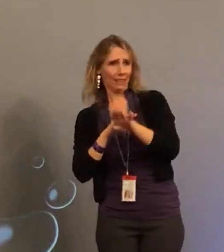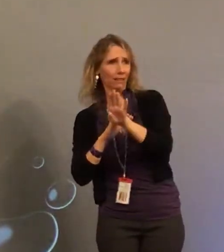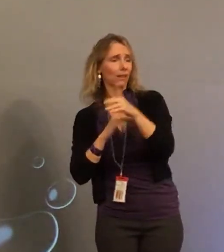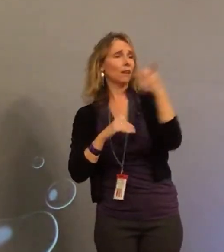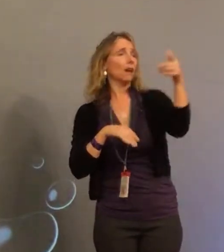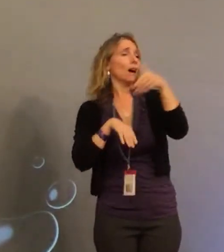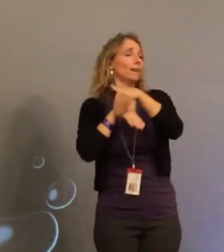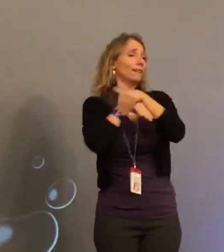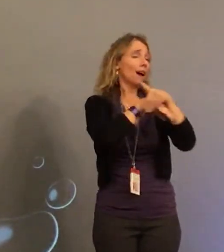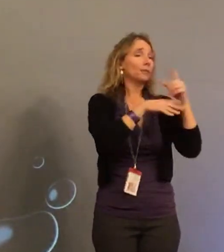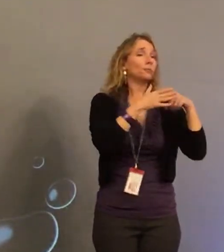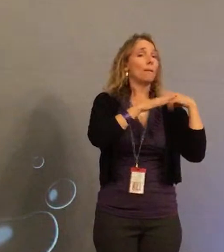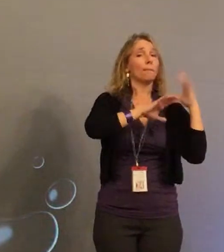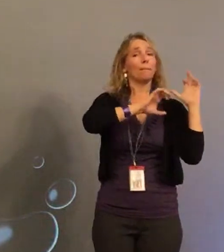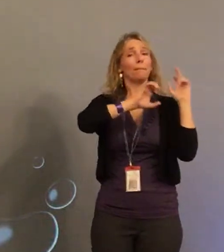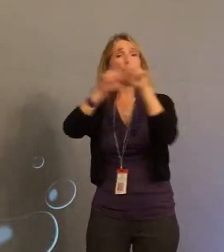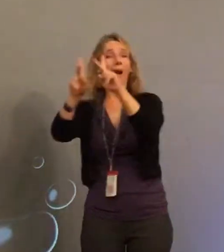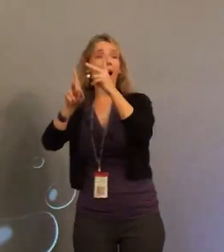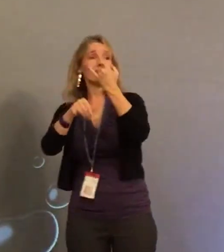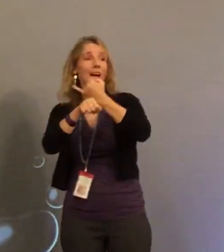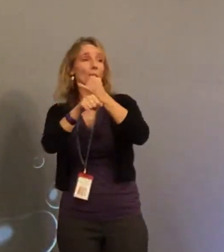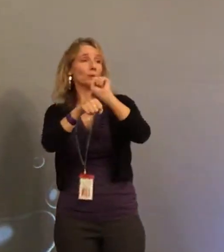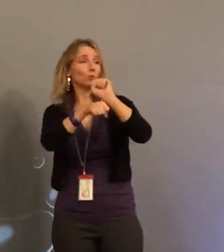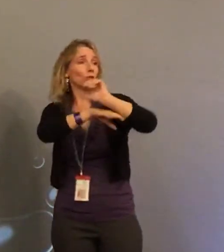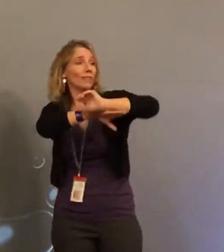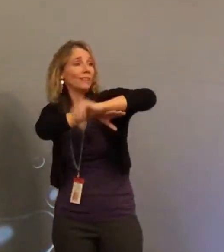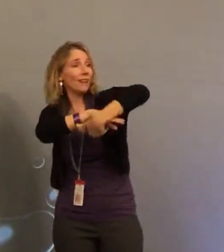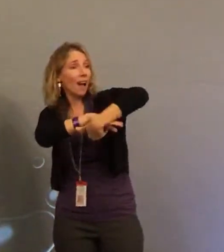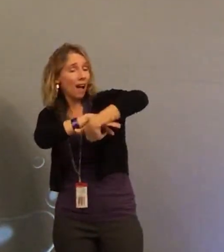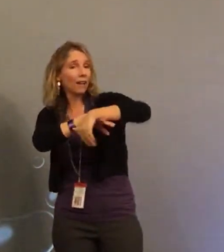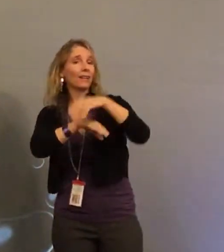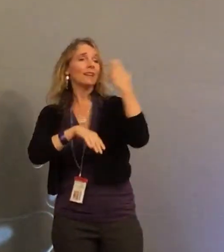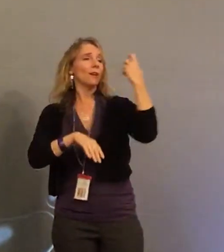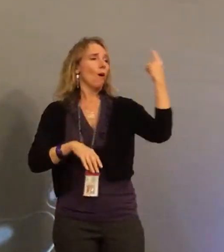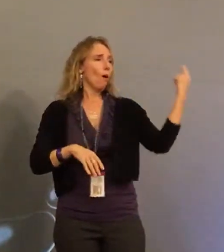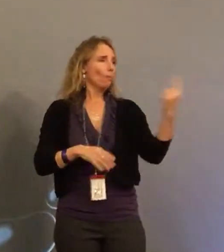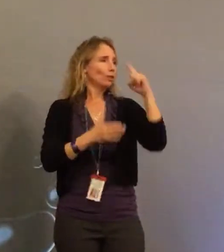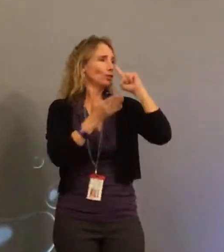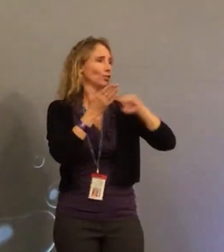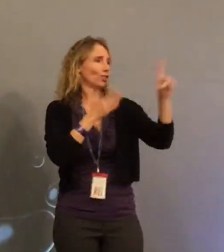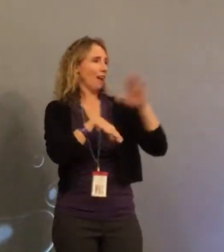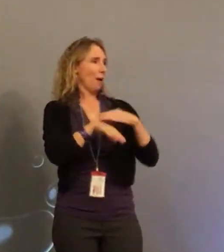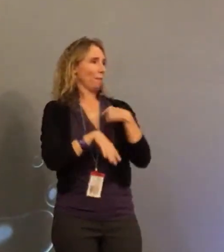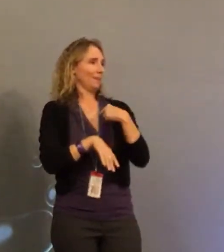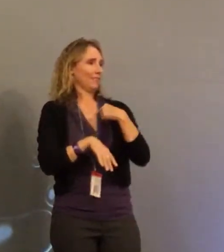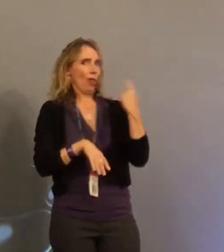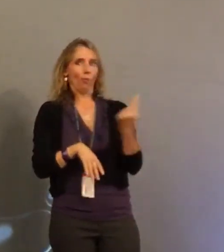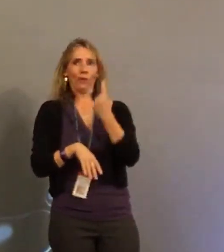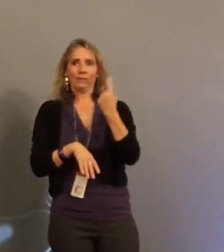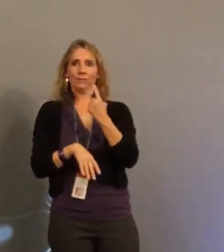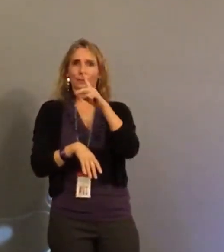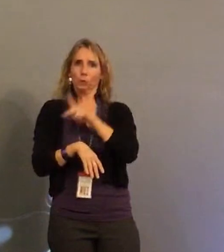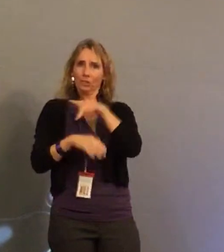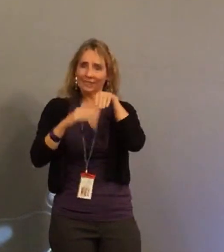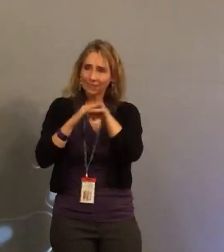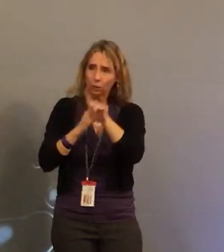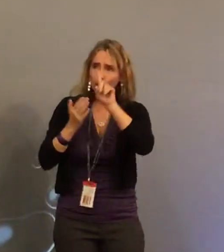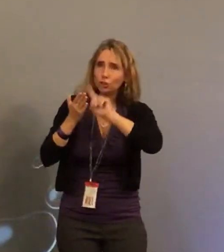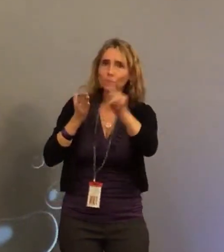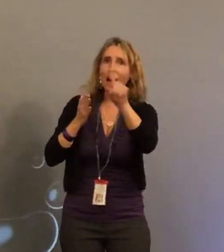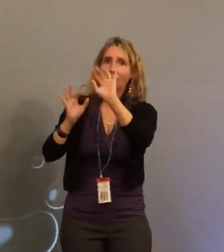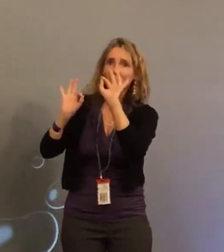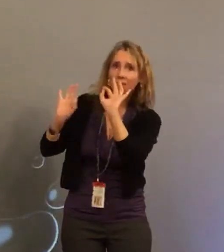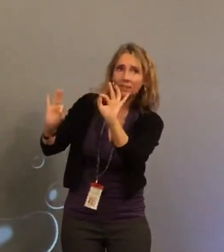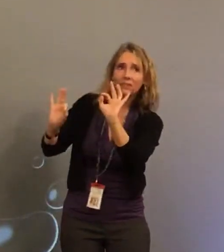My building, the administration building, in the evening, sometimes I'd come back to campus, and I work in the evenings, late at night. He always checked on me.